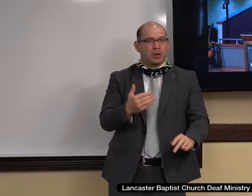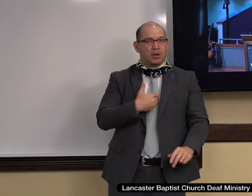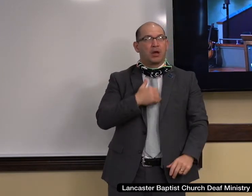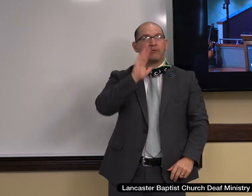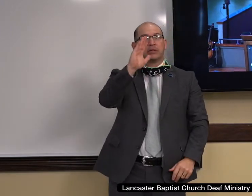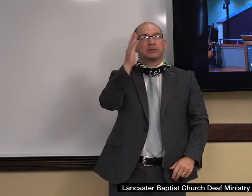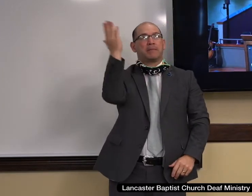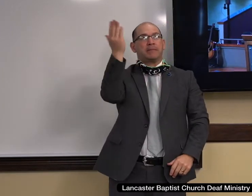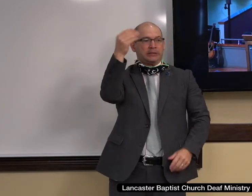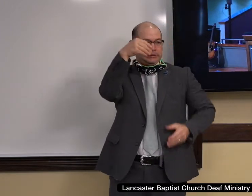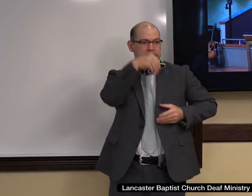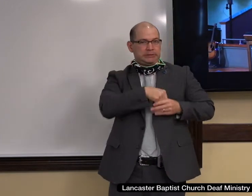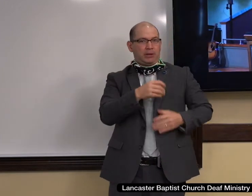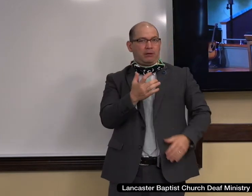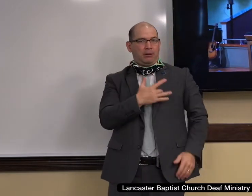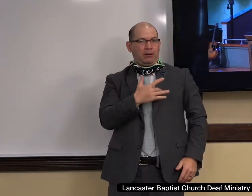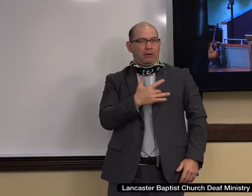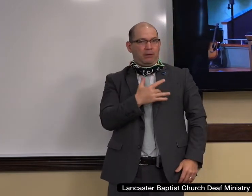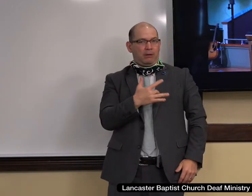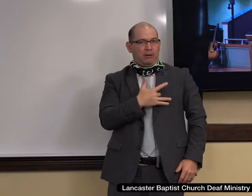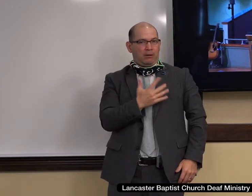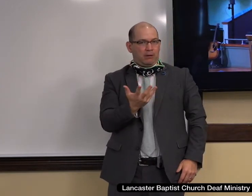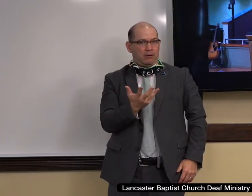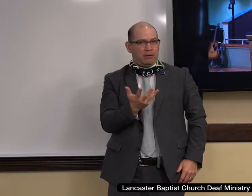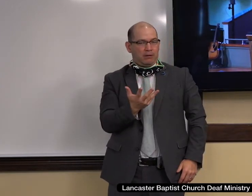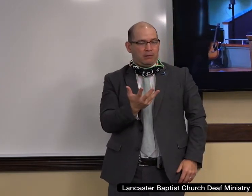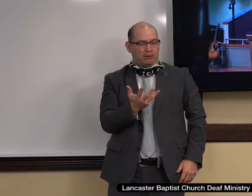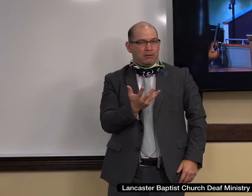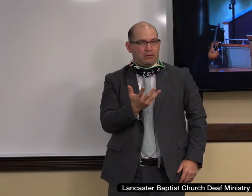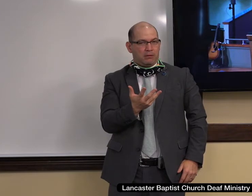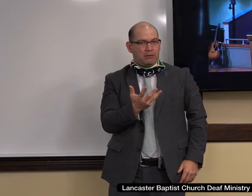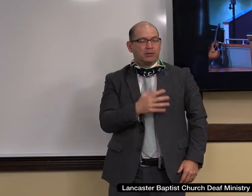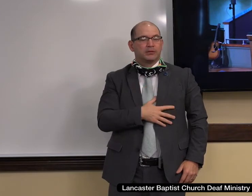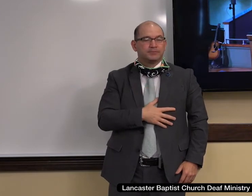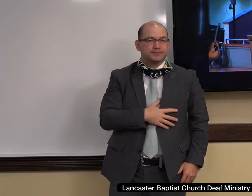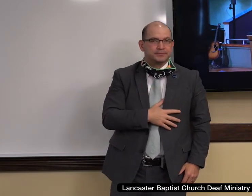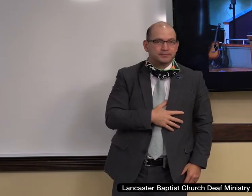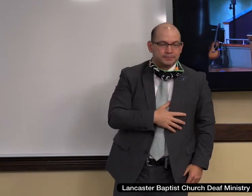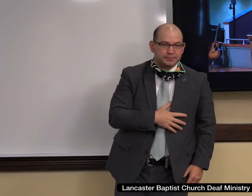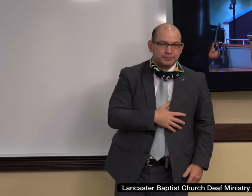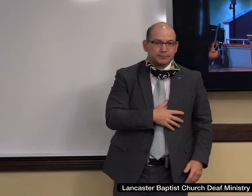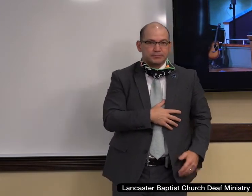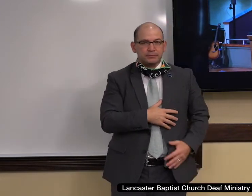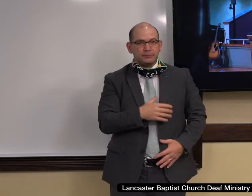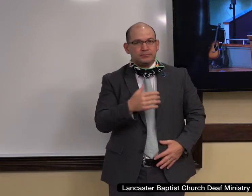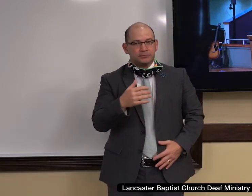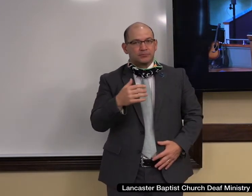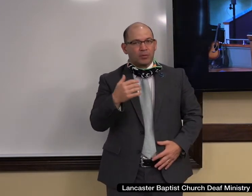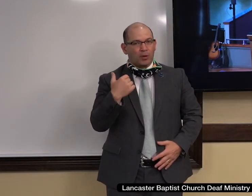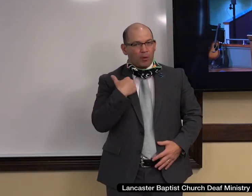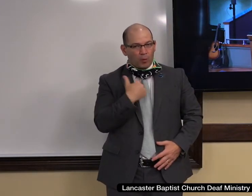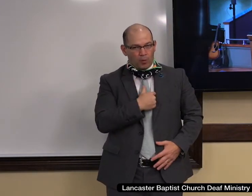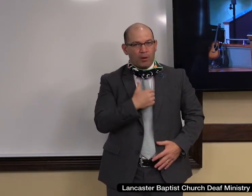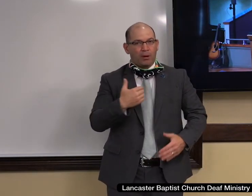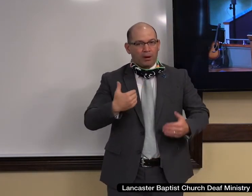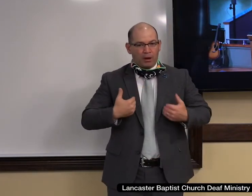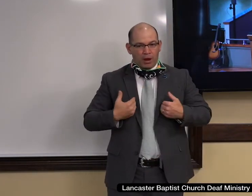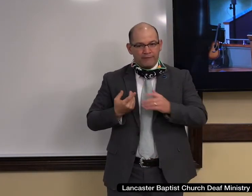existence of God. You and I will be reminded that we do have a beginning and that is because we have a